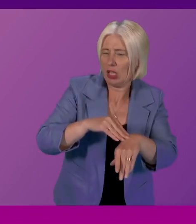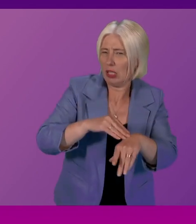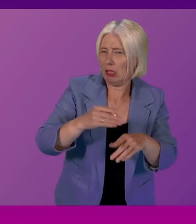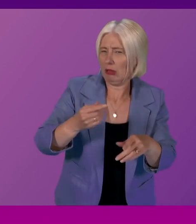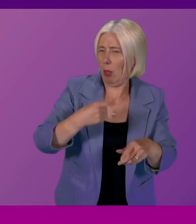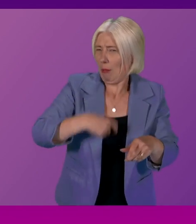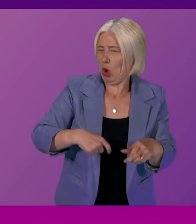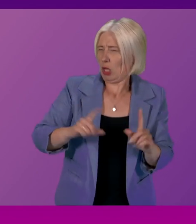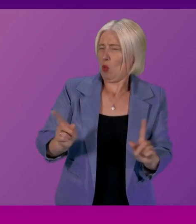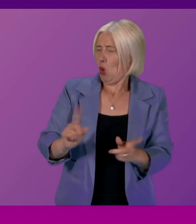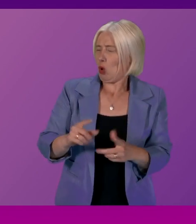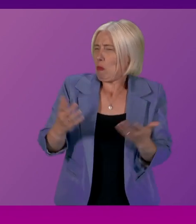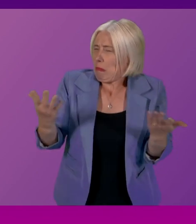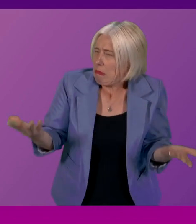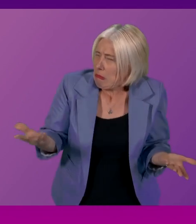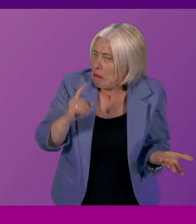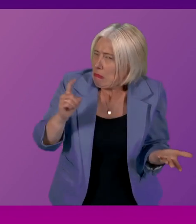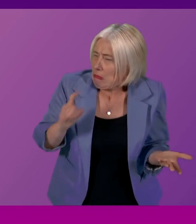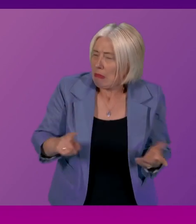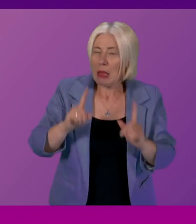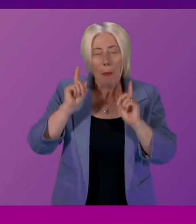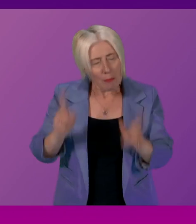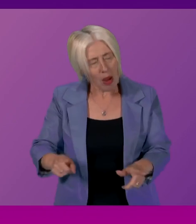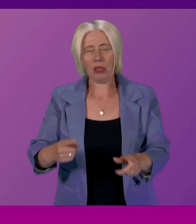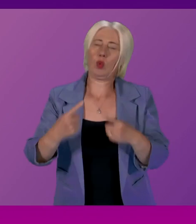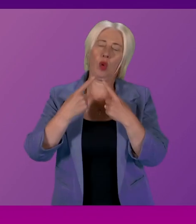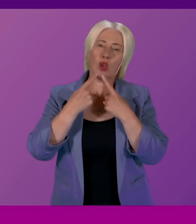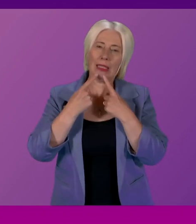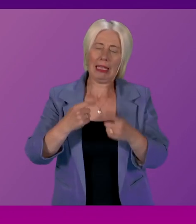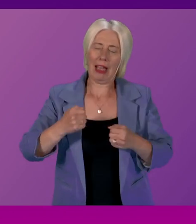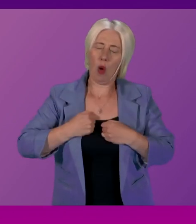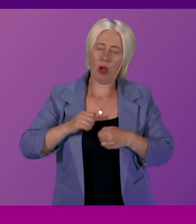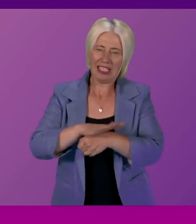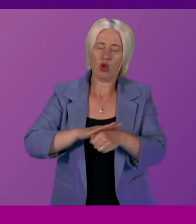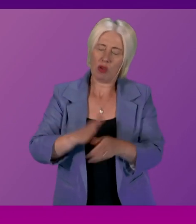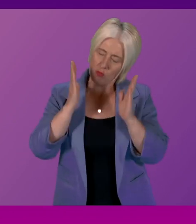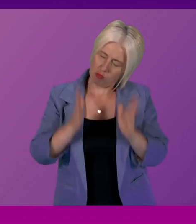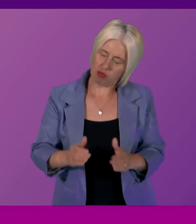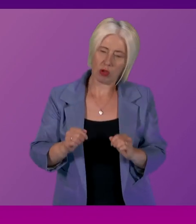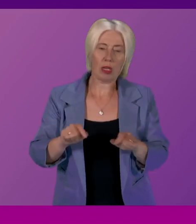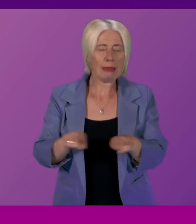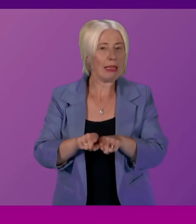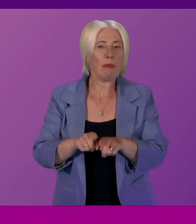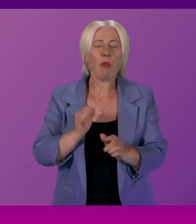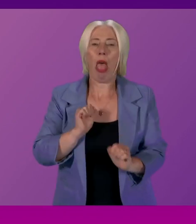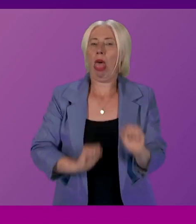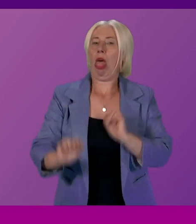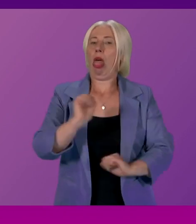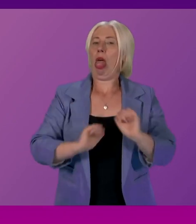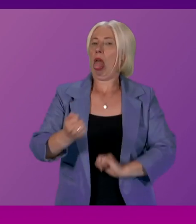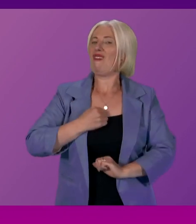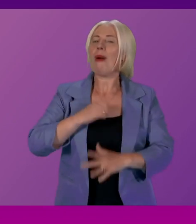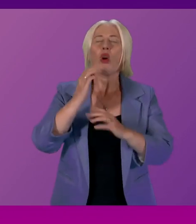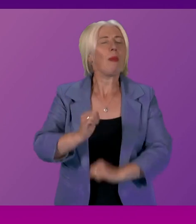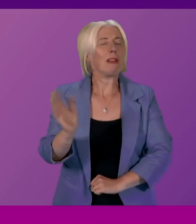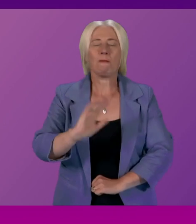of that? But what I want to say unequivocally is our position remains that we will not shy back from our own commitments. We're very committed